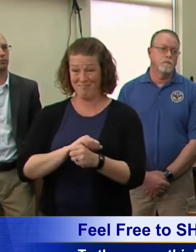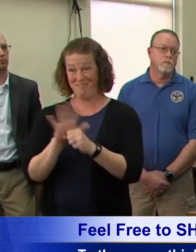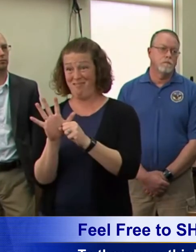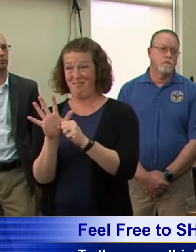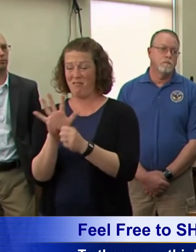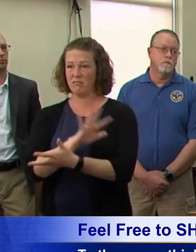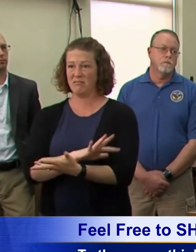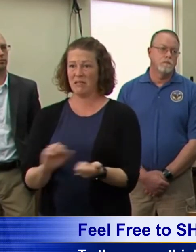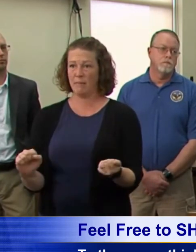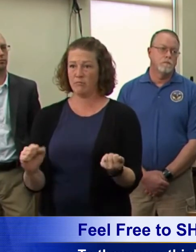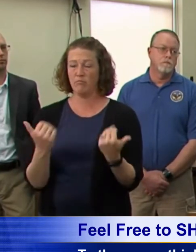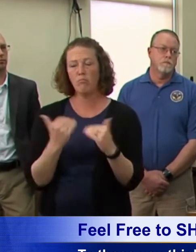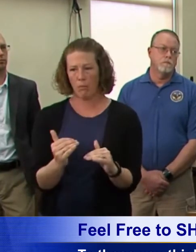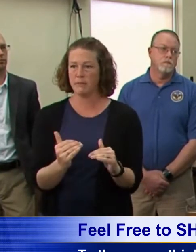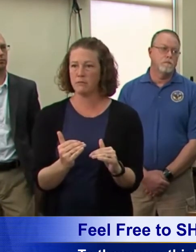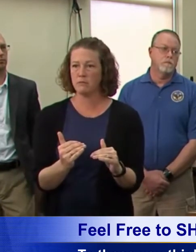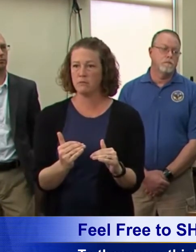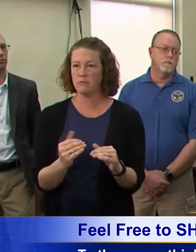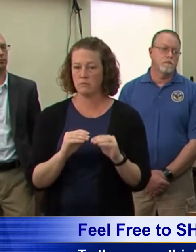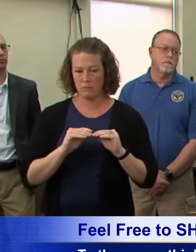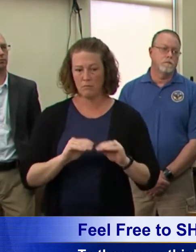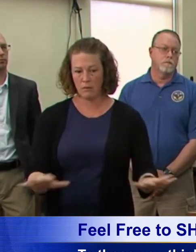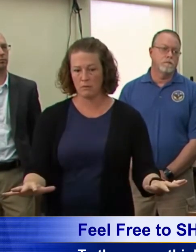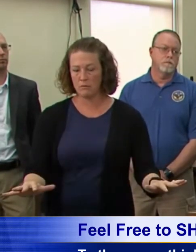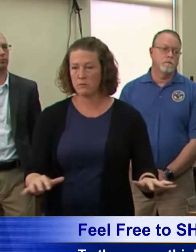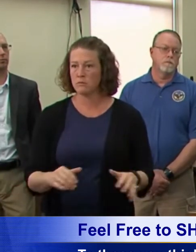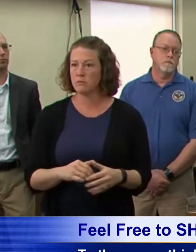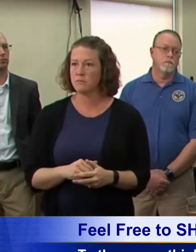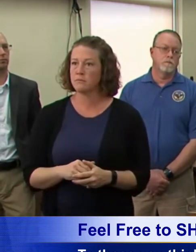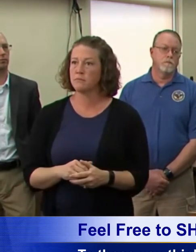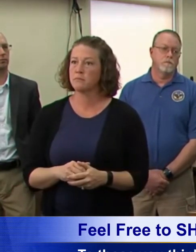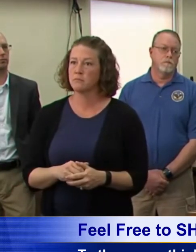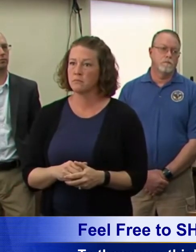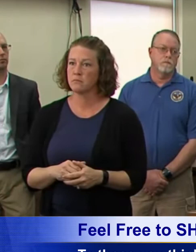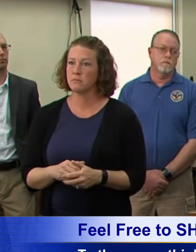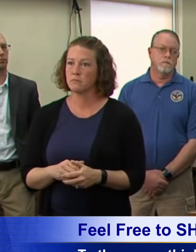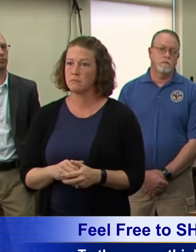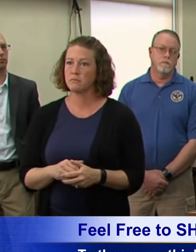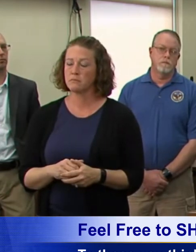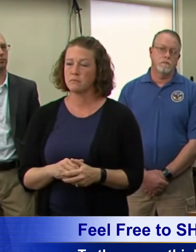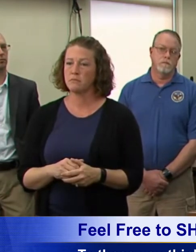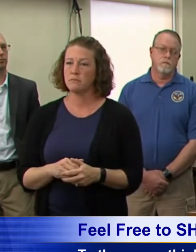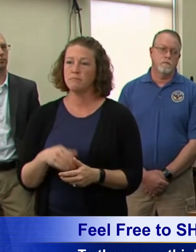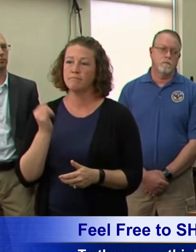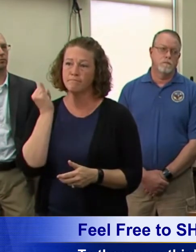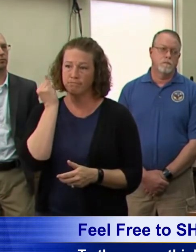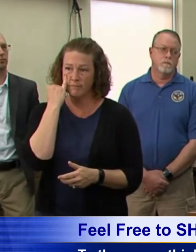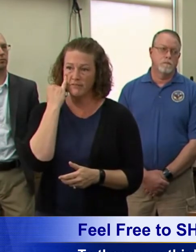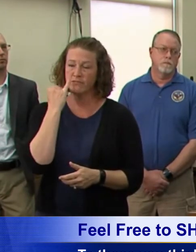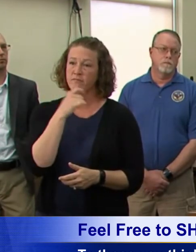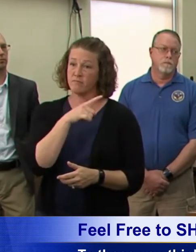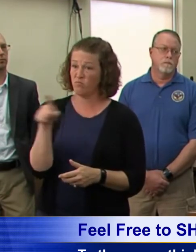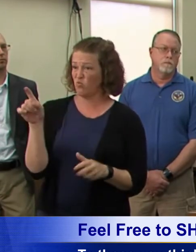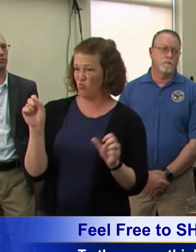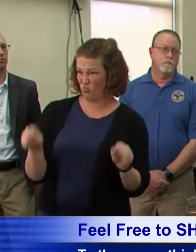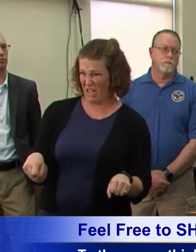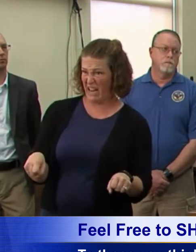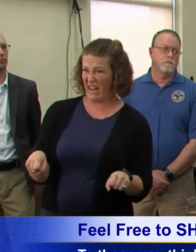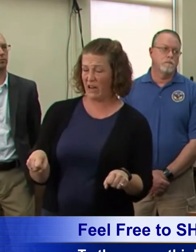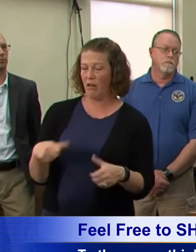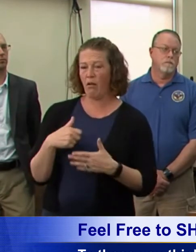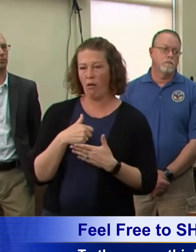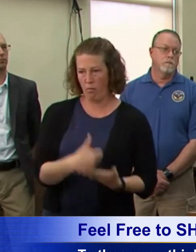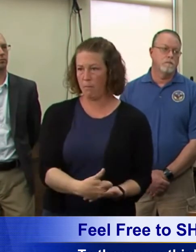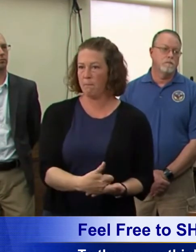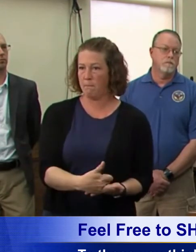businesses and others. And we're asking those who can afford it to, um, to make some accommodation, uh, to help people